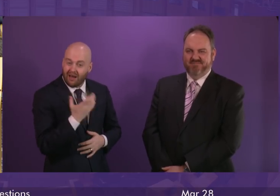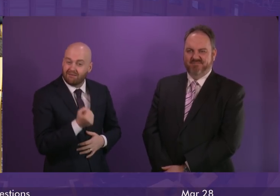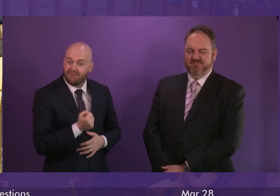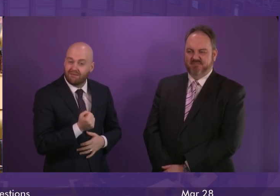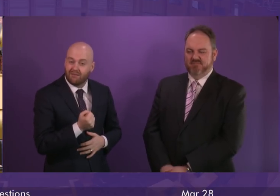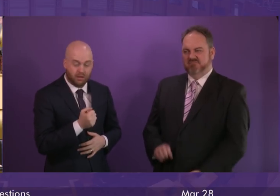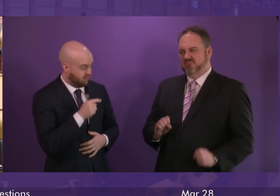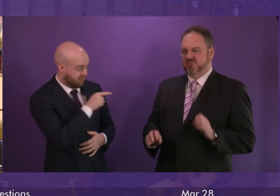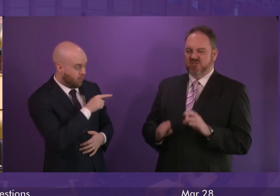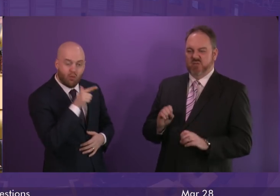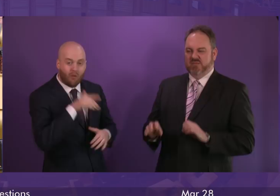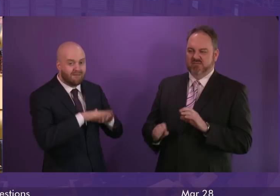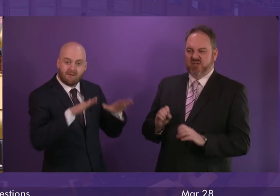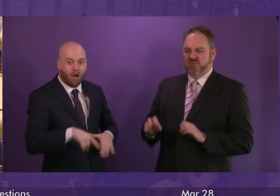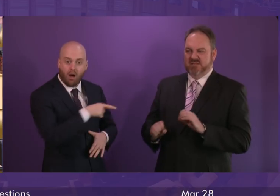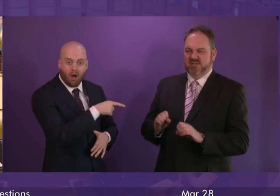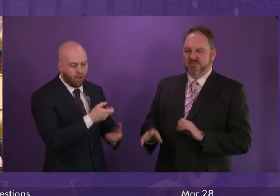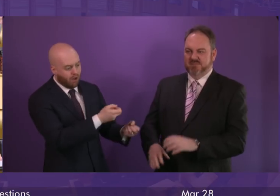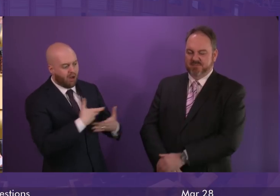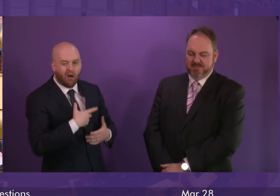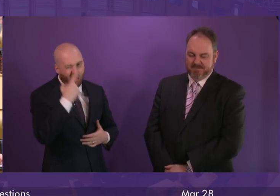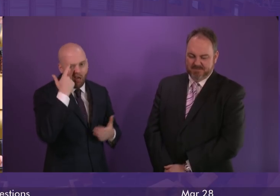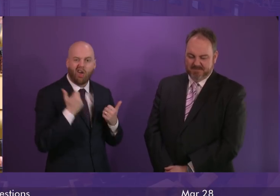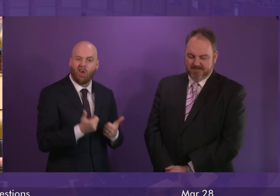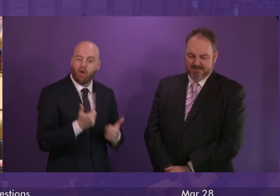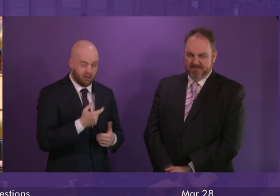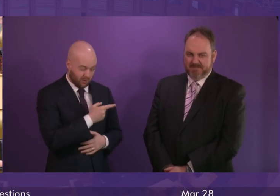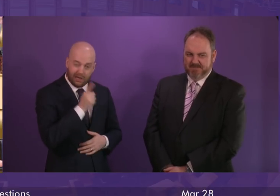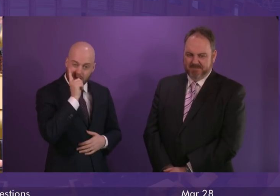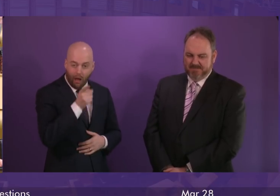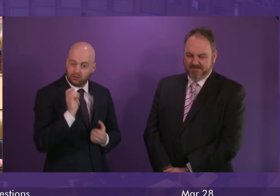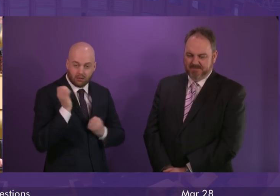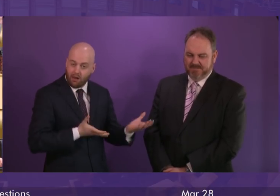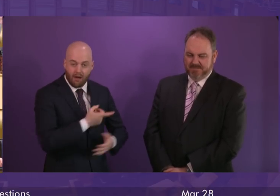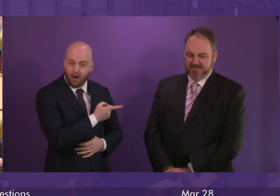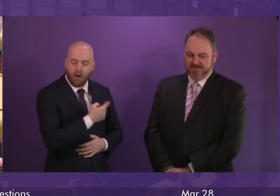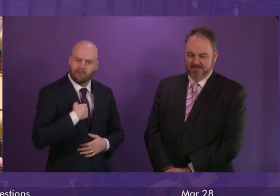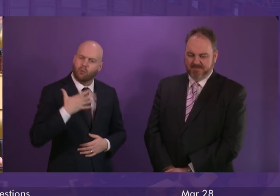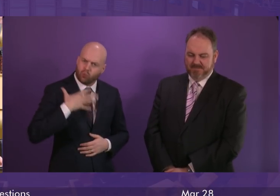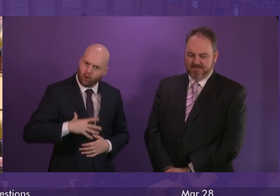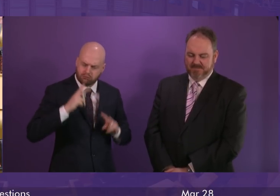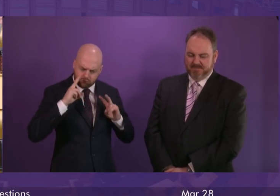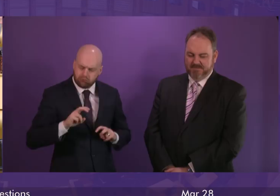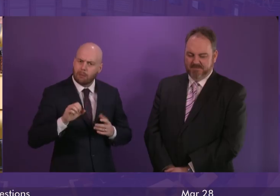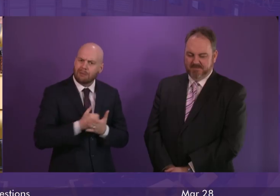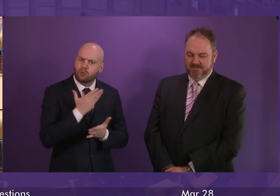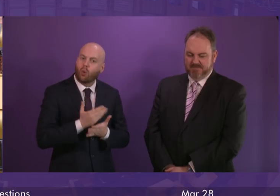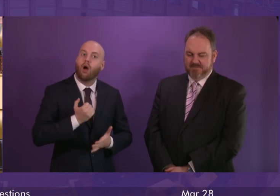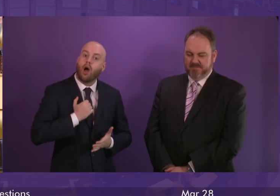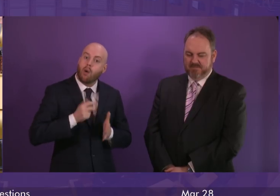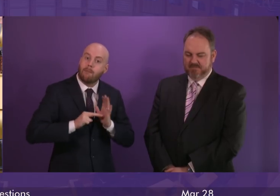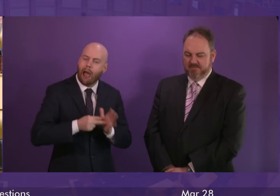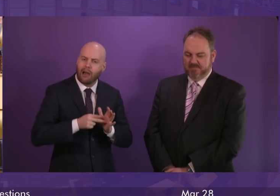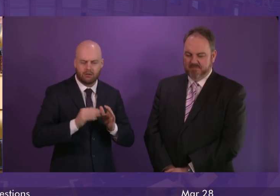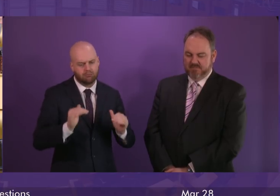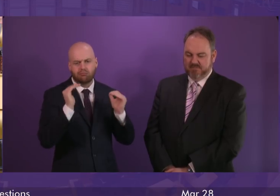deliver and we will not do that. We will take forward plans that can be delivered. In terms of our action now